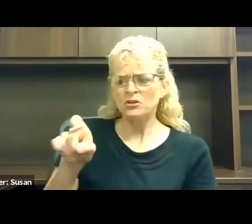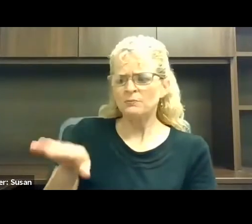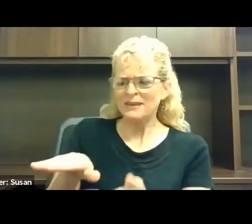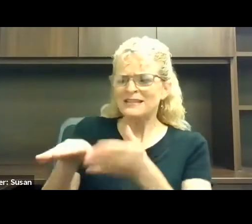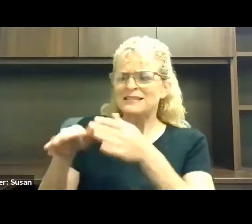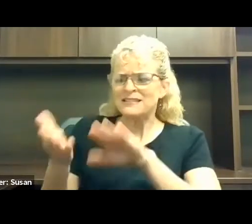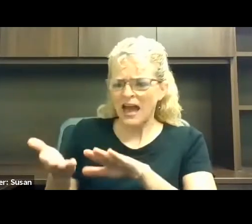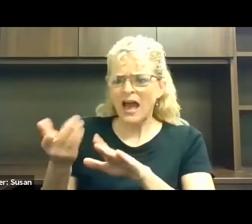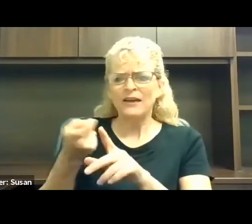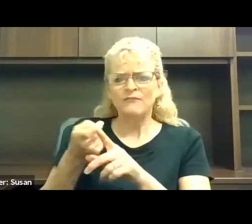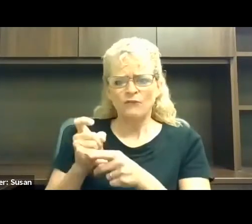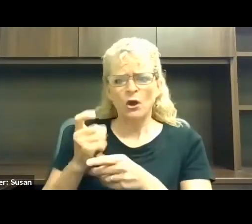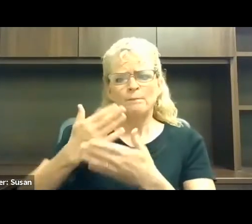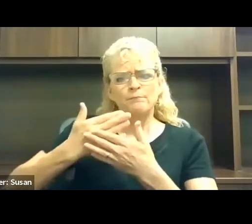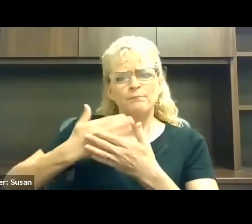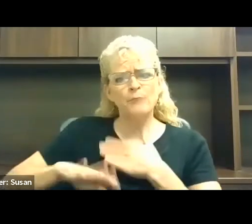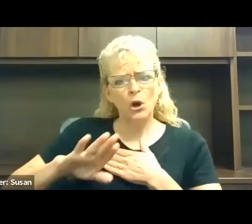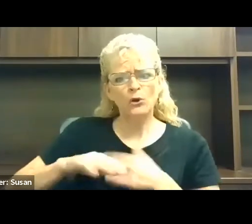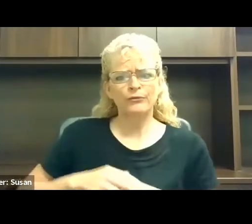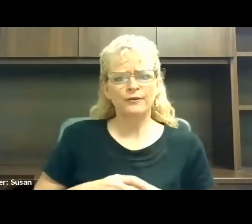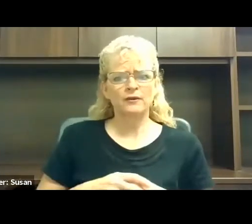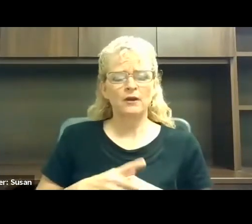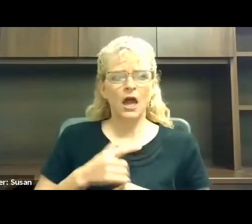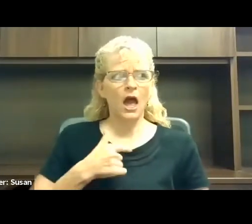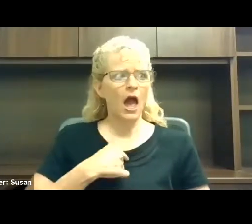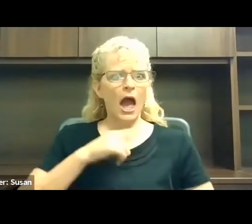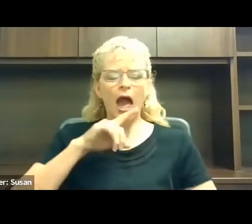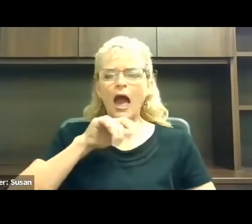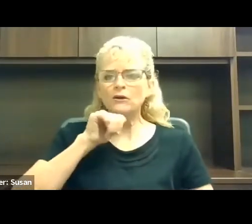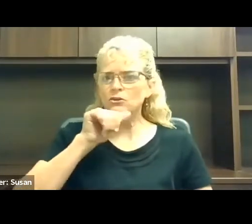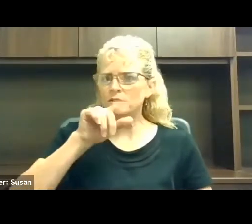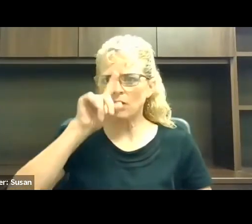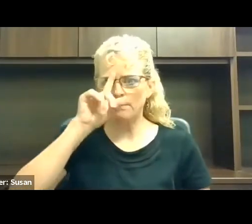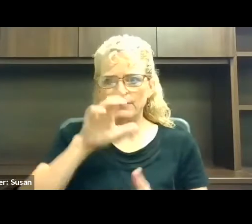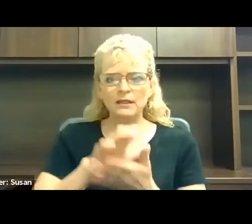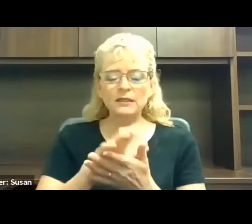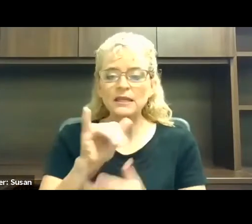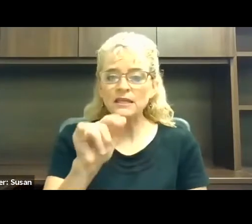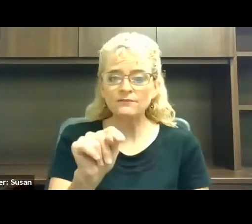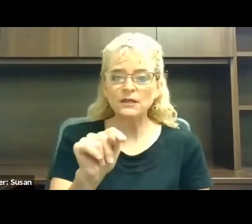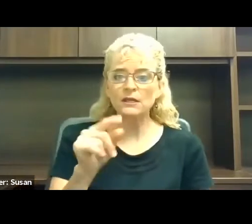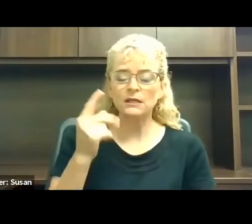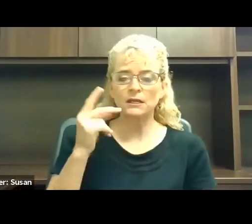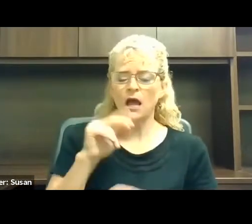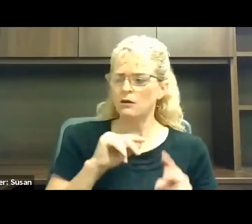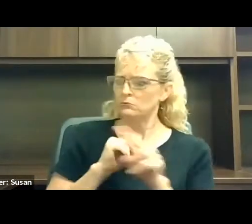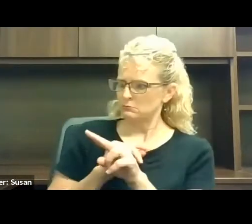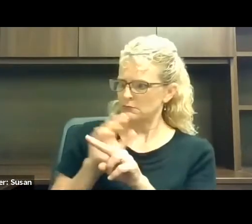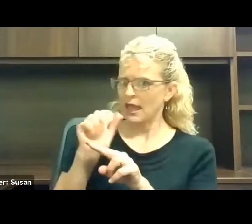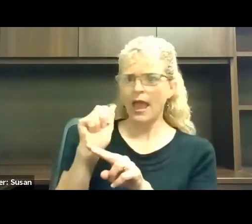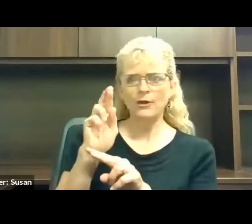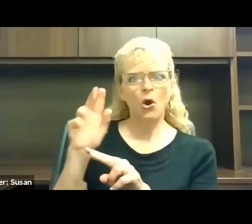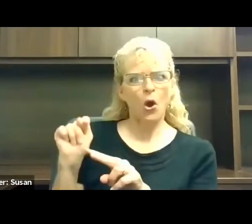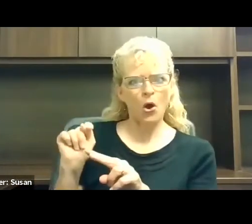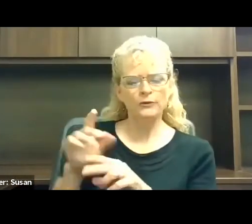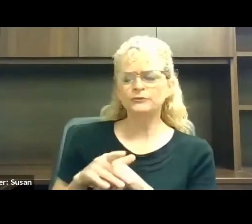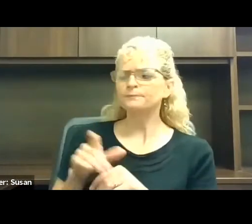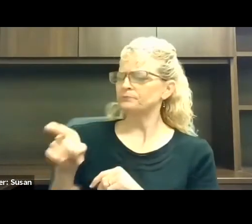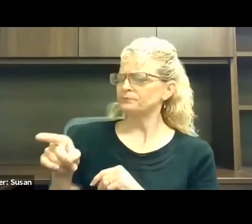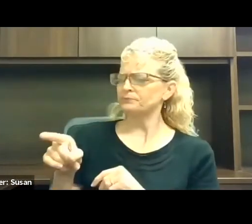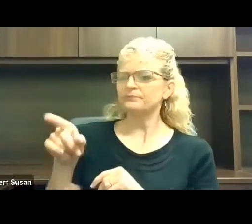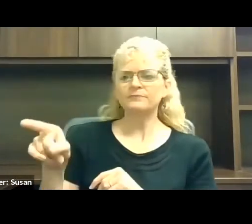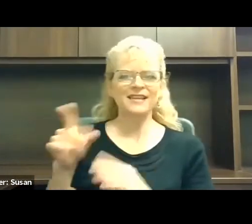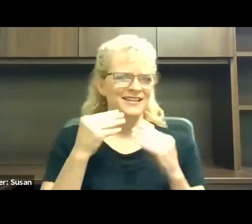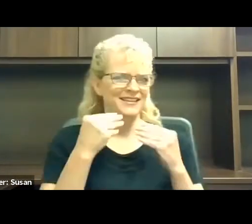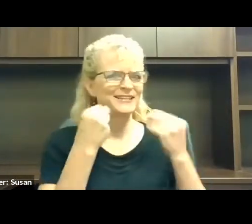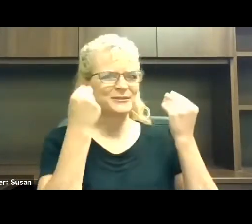I couldn't believe it. I turned to art. What's he going to say? And he smiled. You see, art was